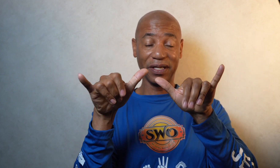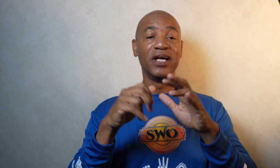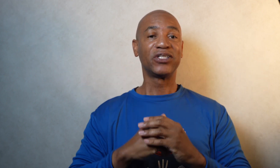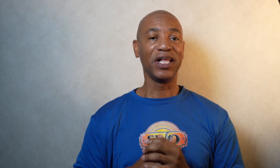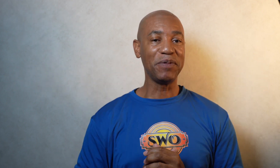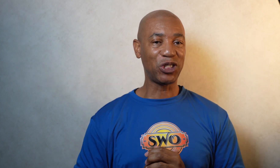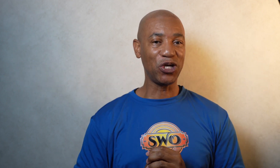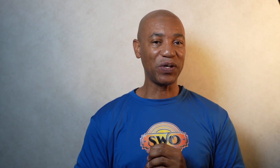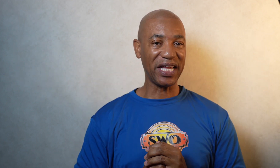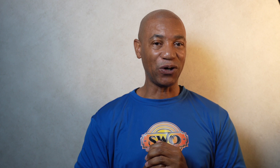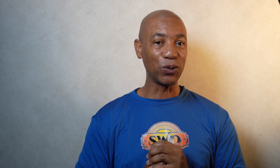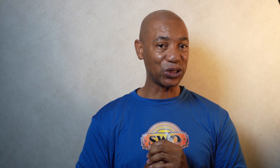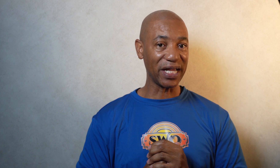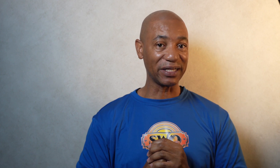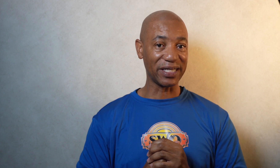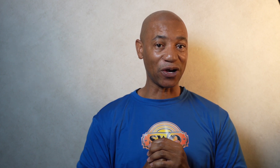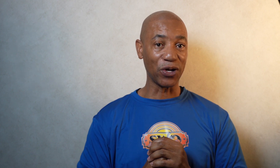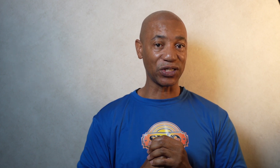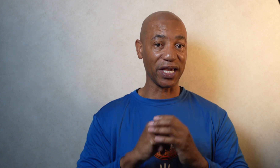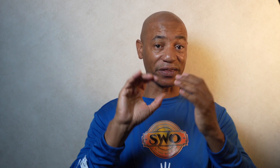So let me show you what that whole sign looks like all together.